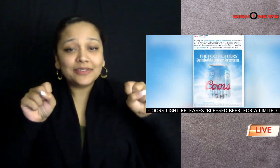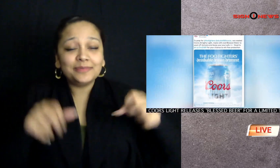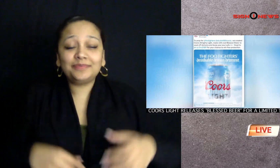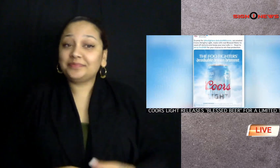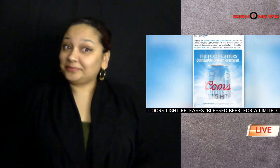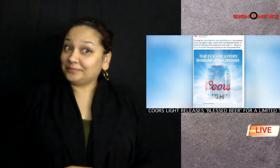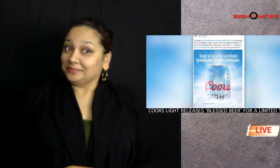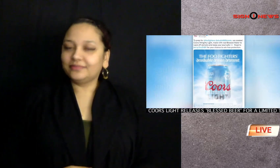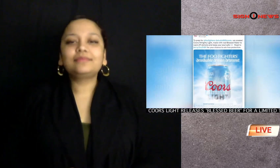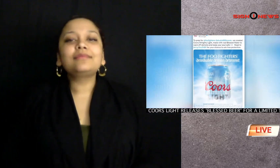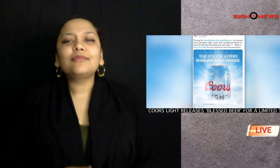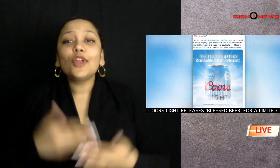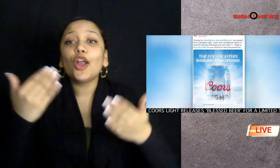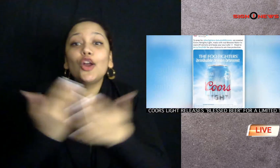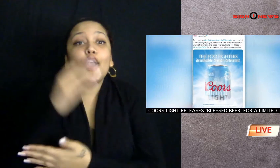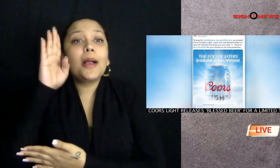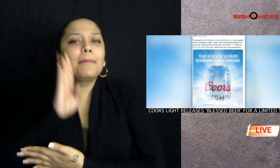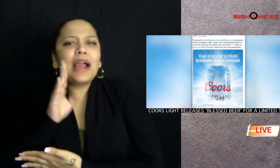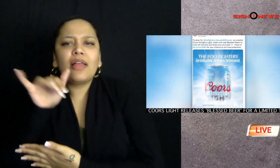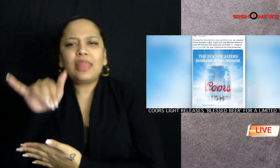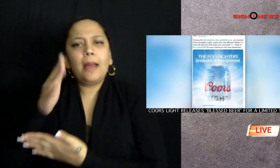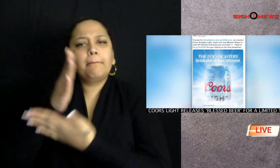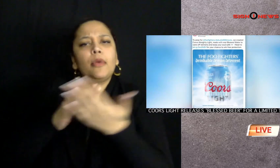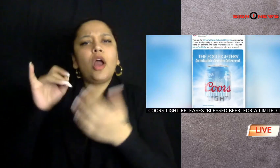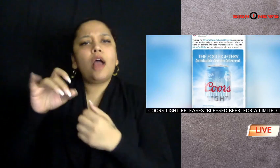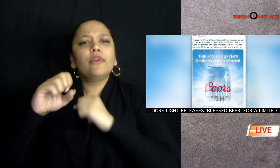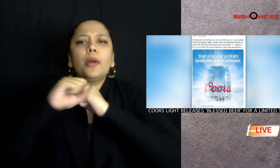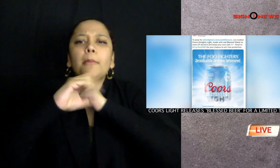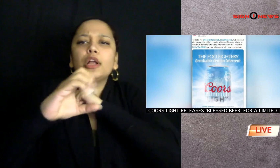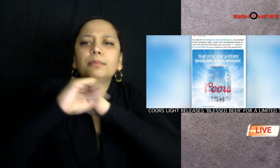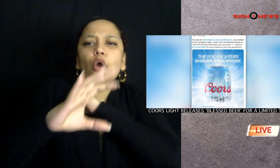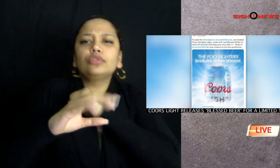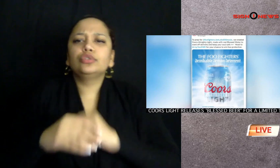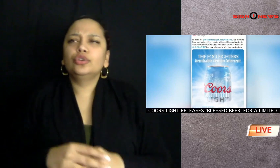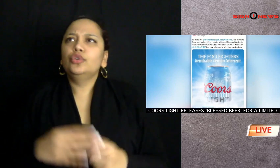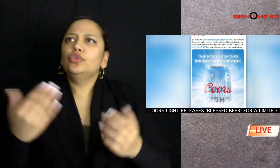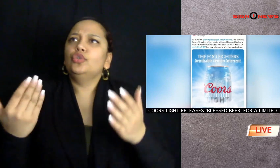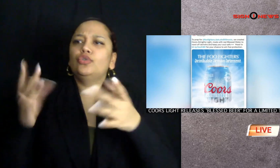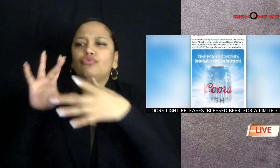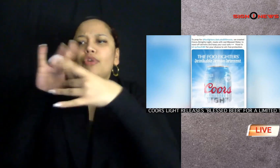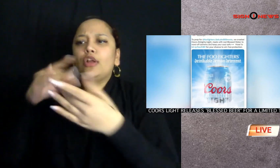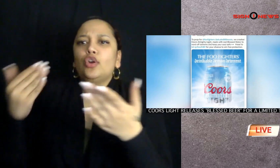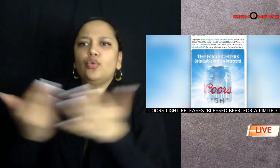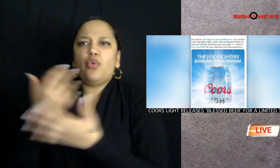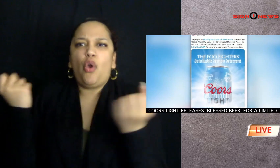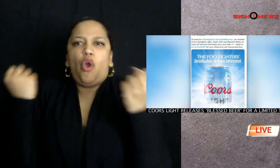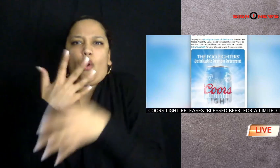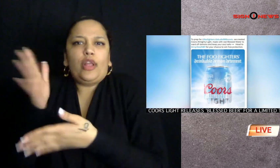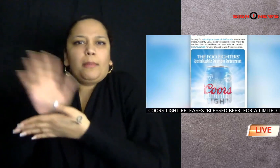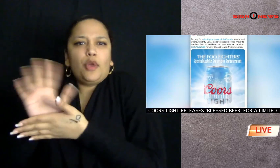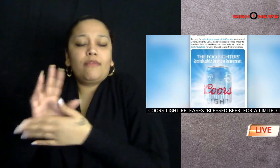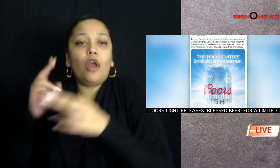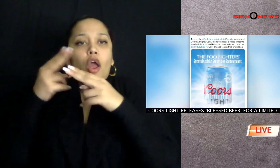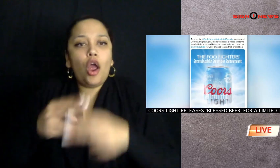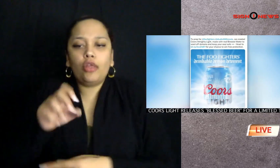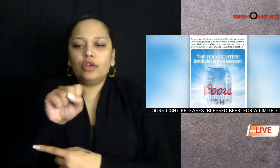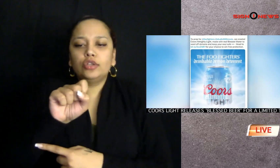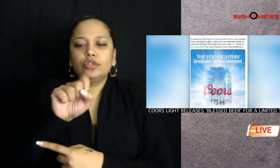will quote ward off demons and keep your safe keep your soul safe